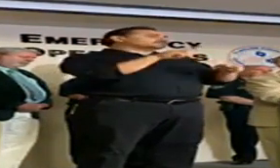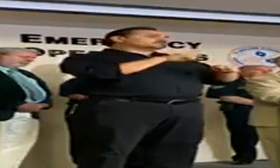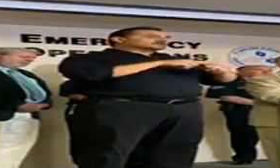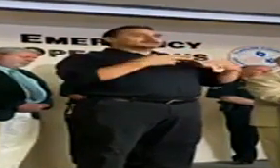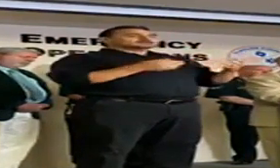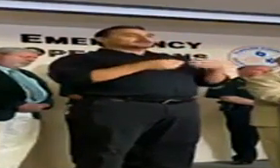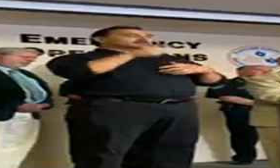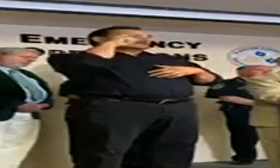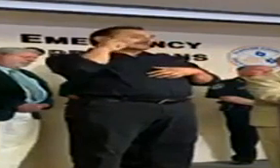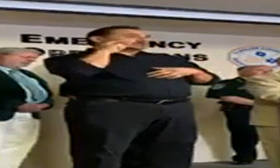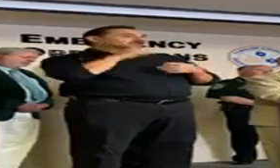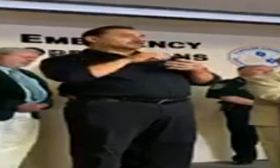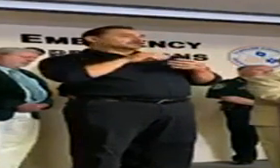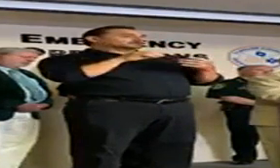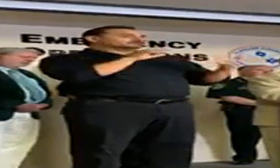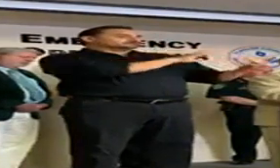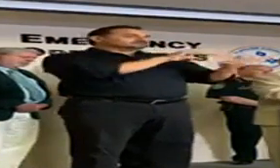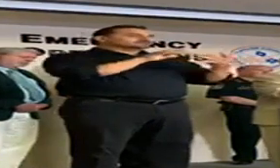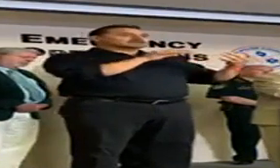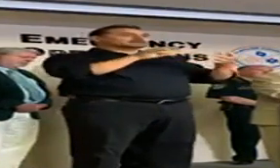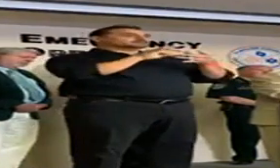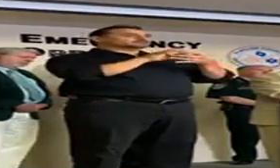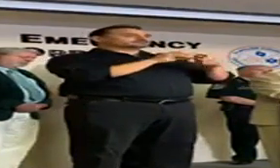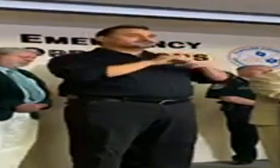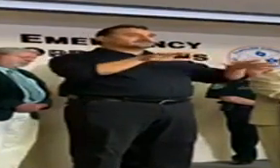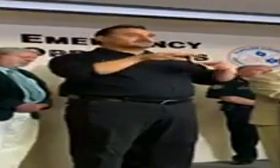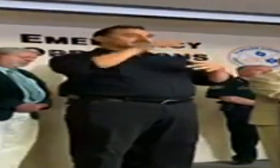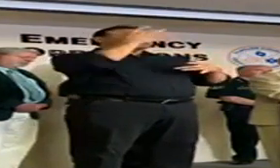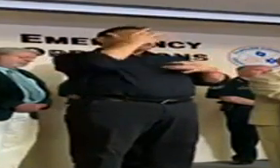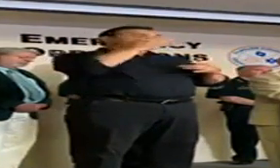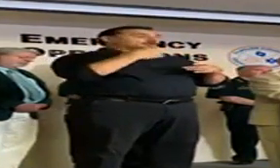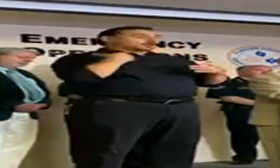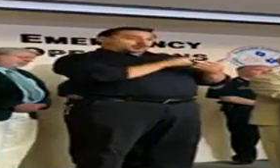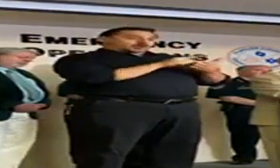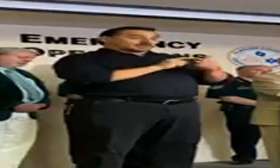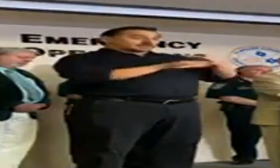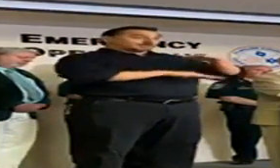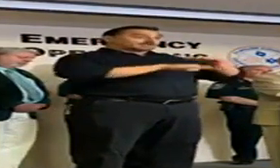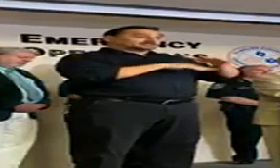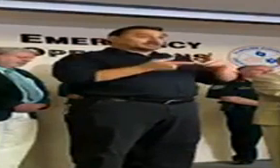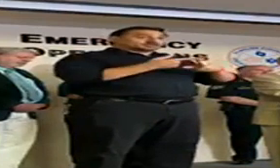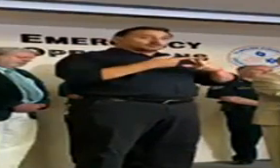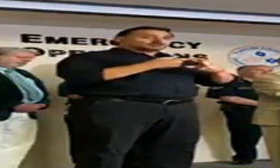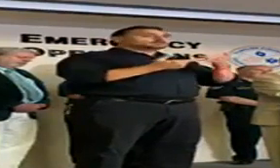sexually transmitted disease. So that's why we do contact tracing on a weekly basis to